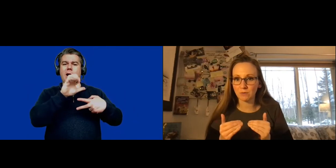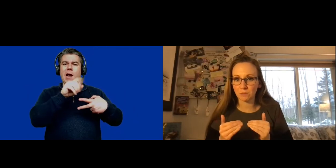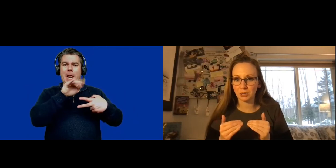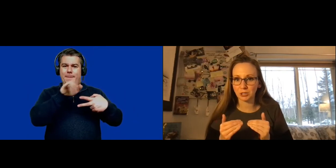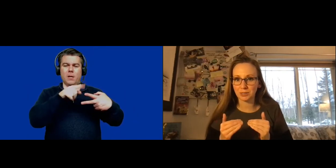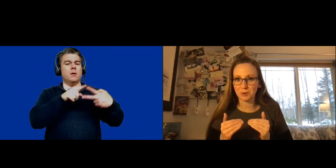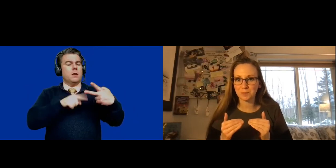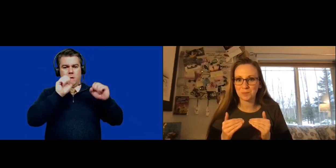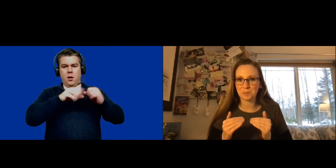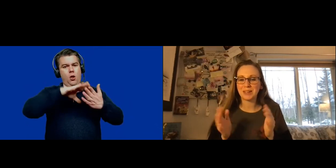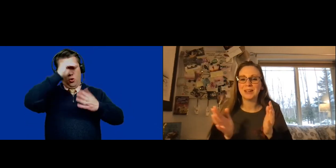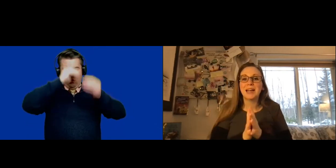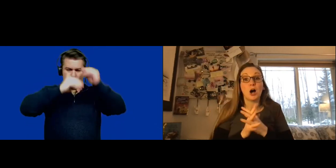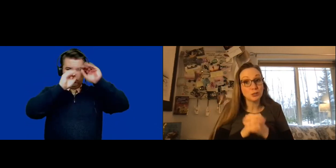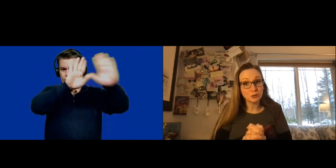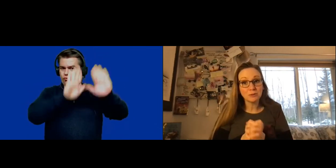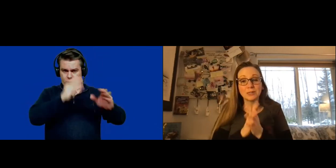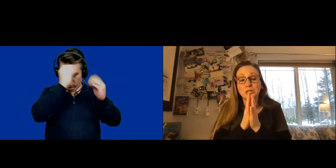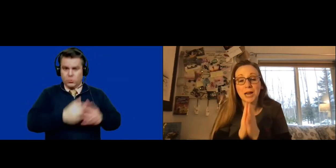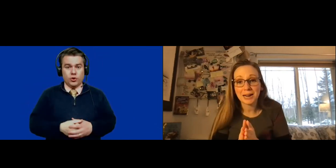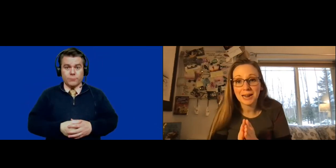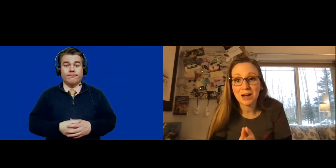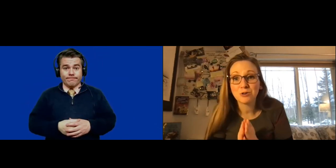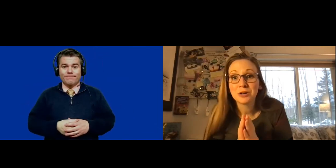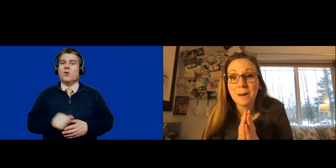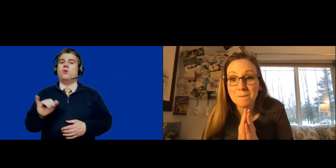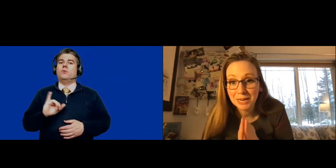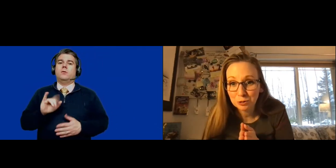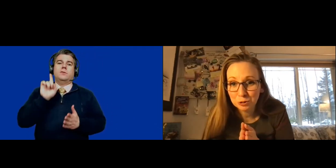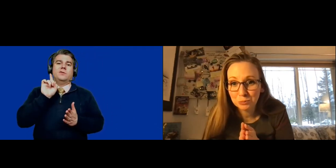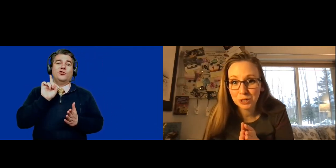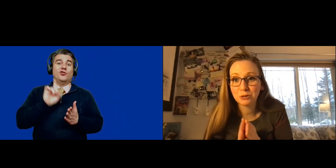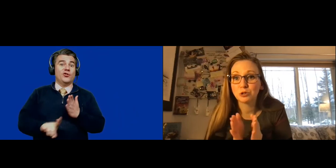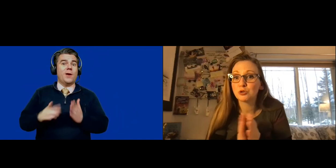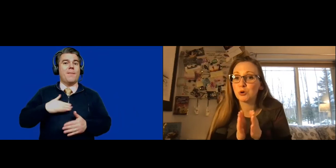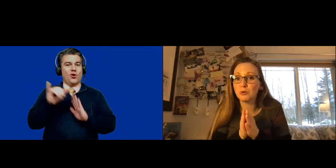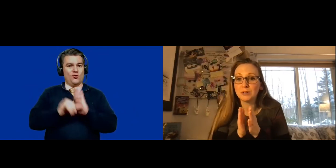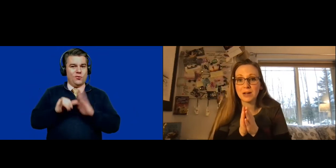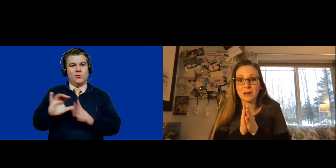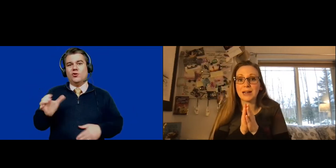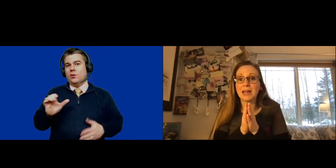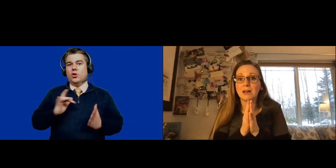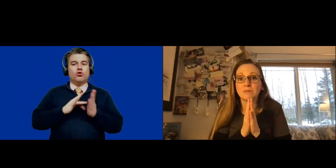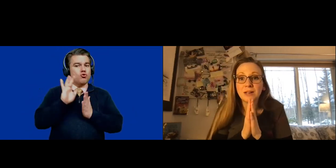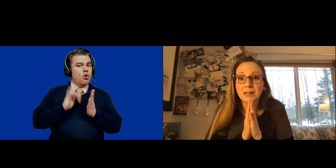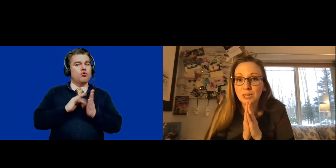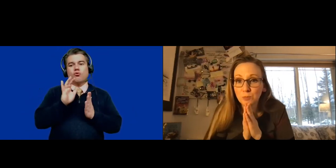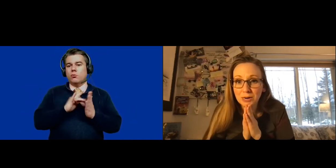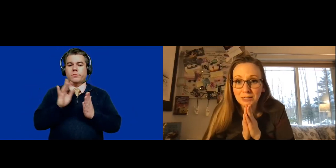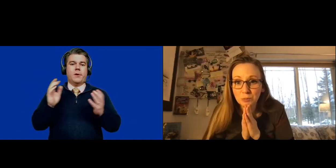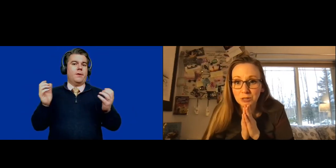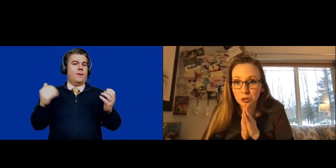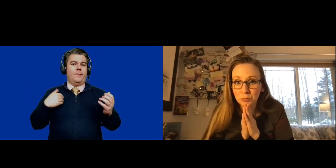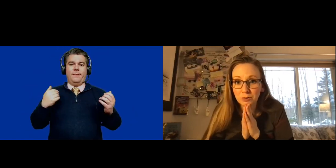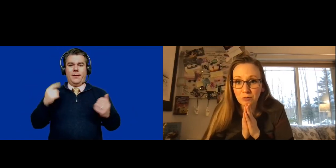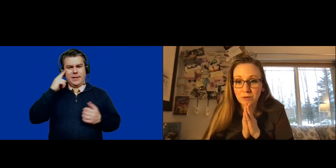some great information in there. Also check out my YouTube channel, scroll down. I have, I think